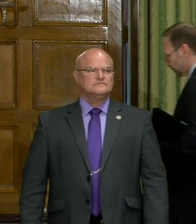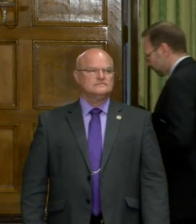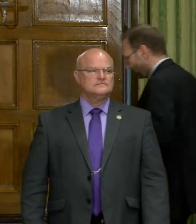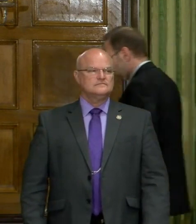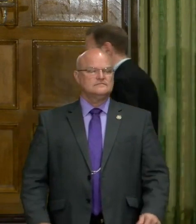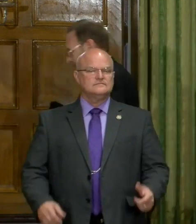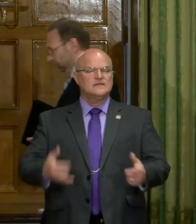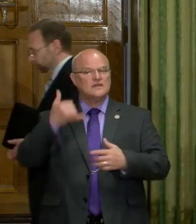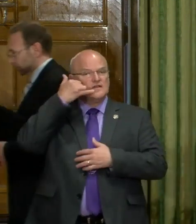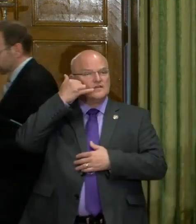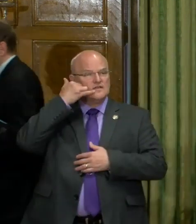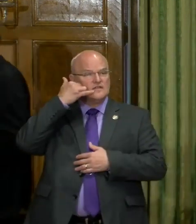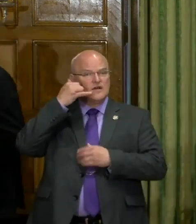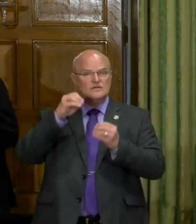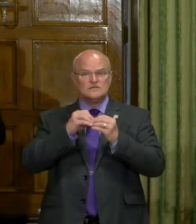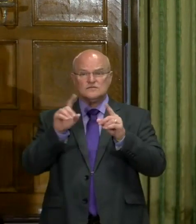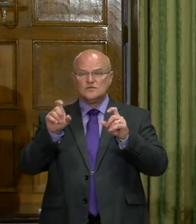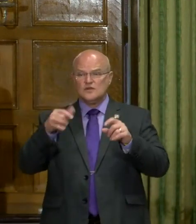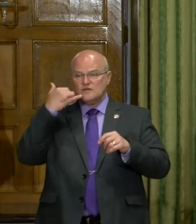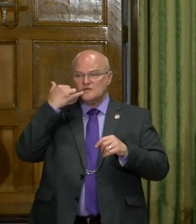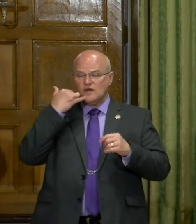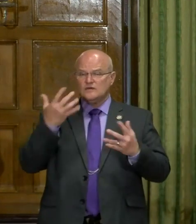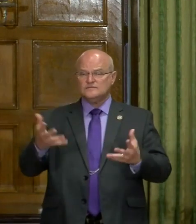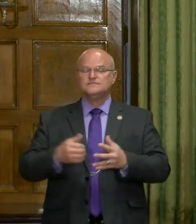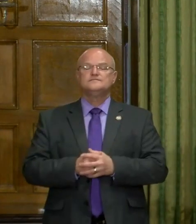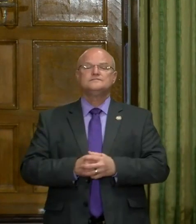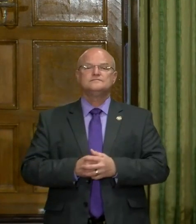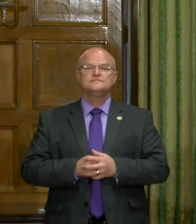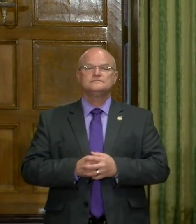uh, let's go remotely. Is there another question remotely?